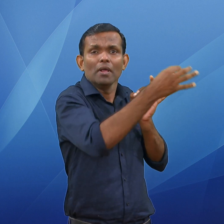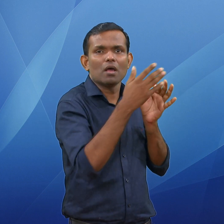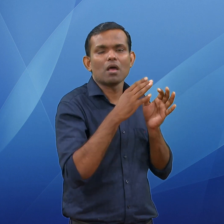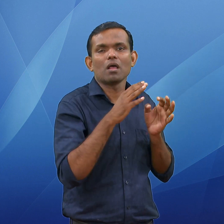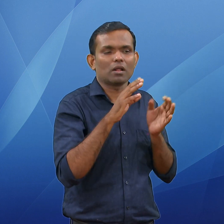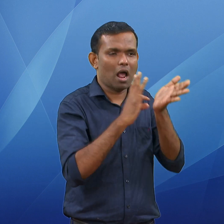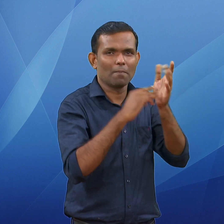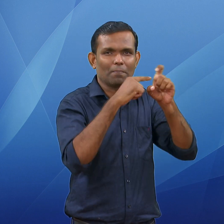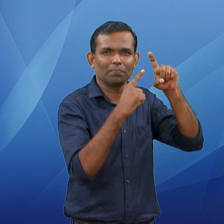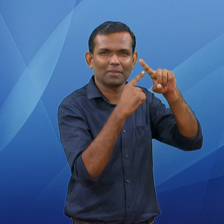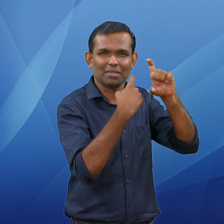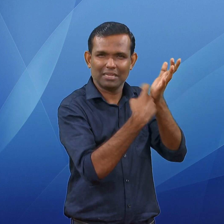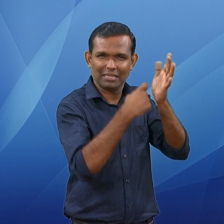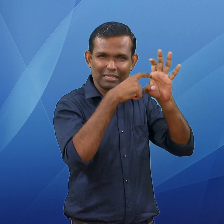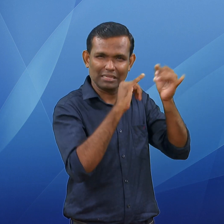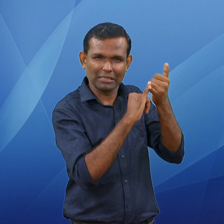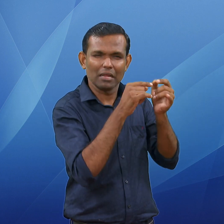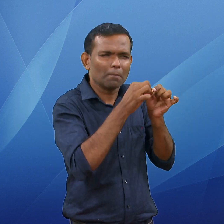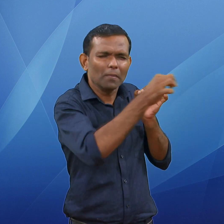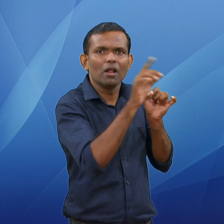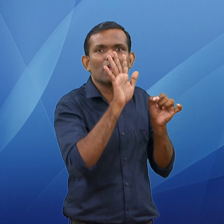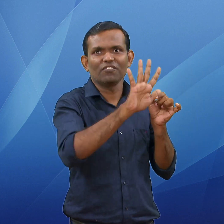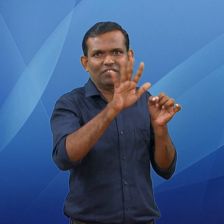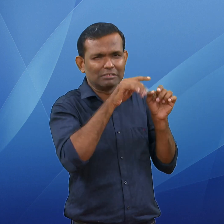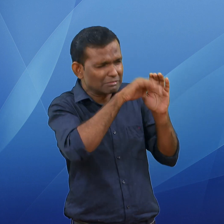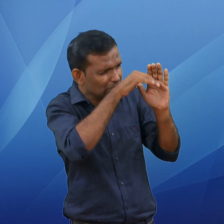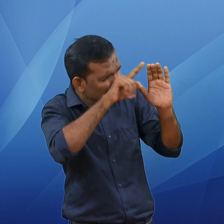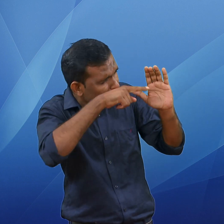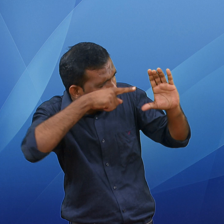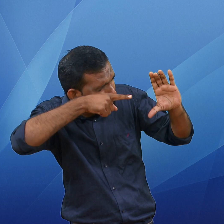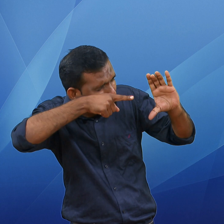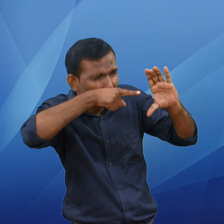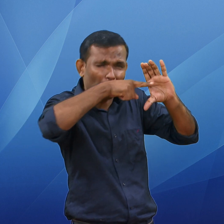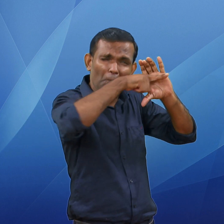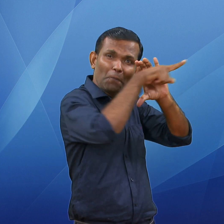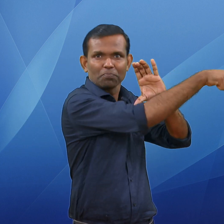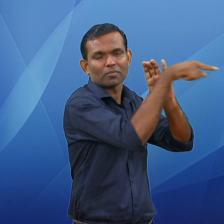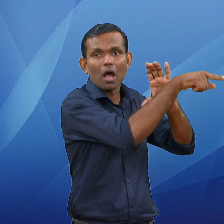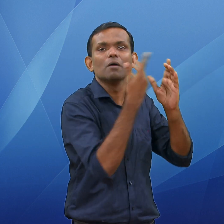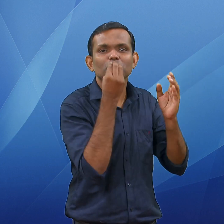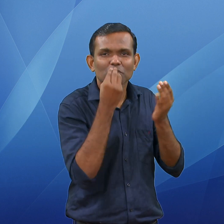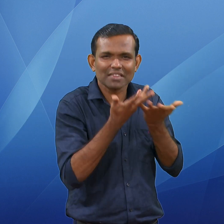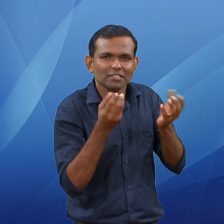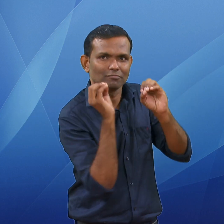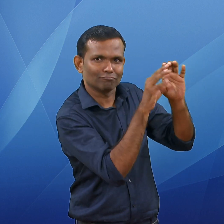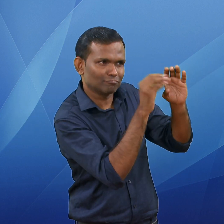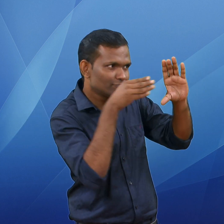managed to manually dig through 55 metres of the debris horizontally to reach the trapped workers. The workers were